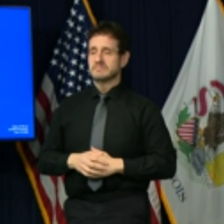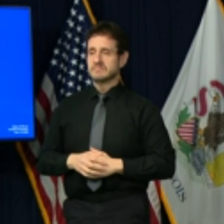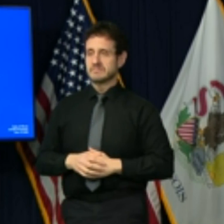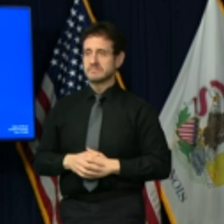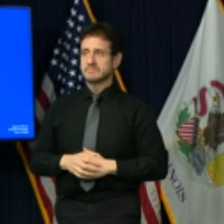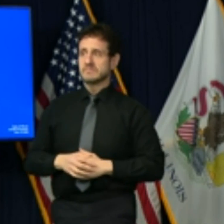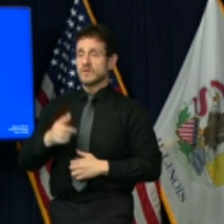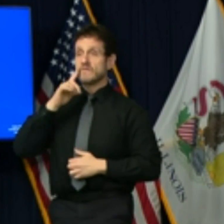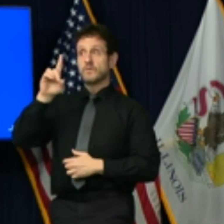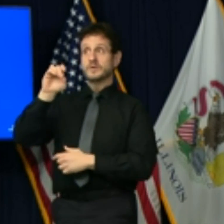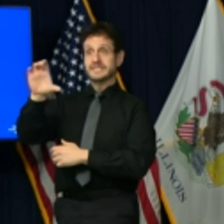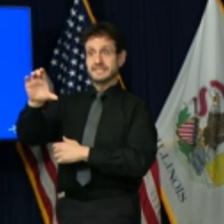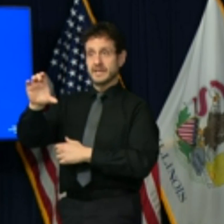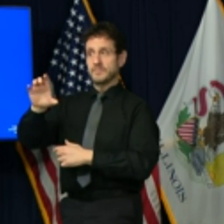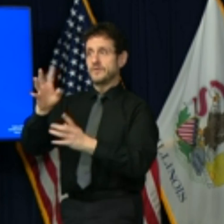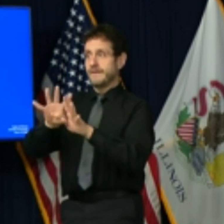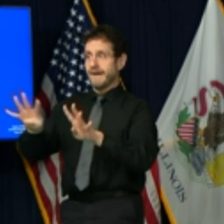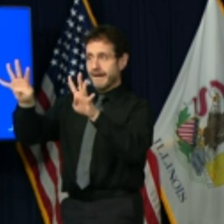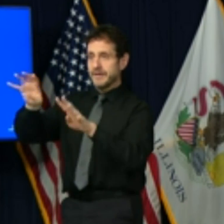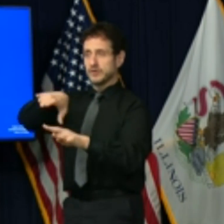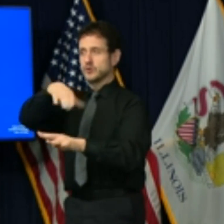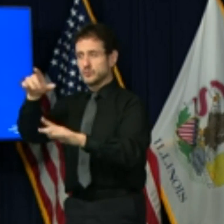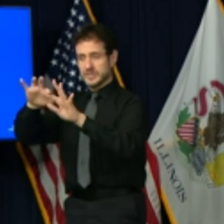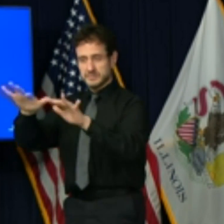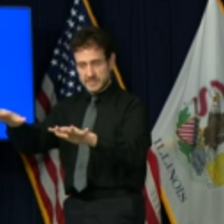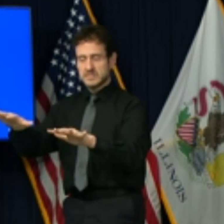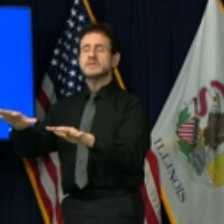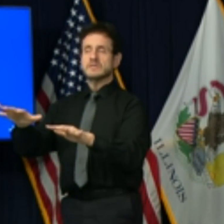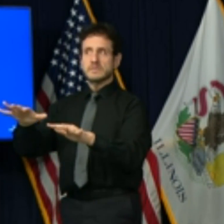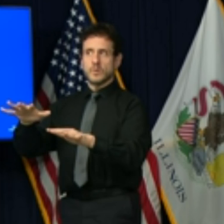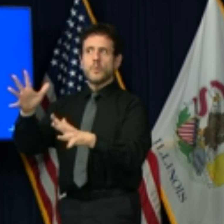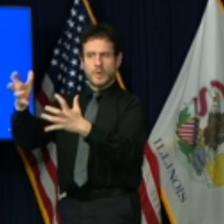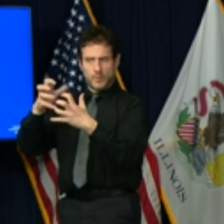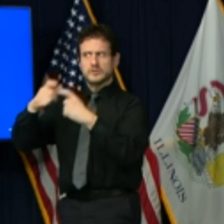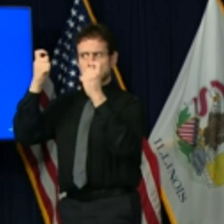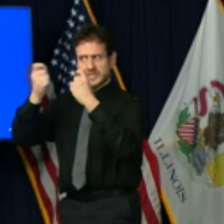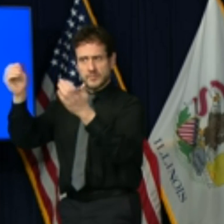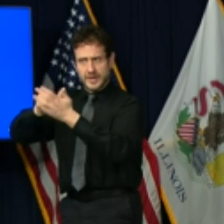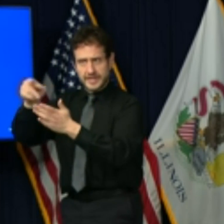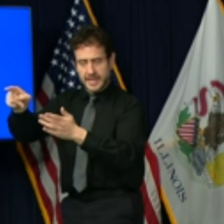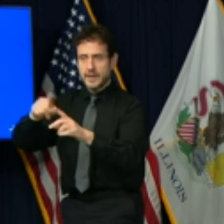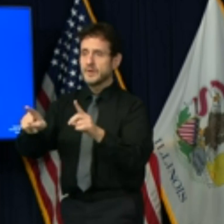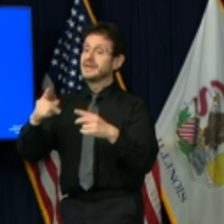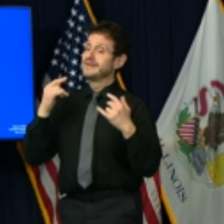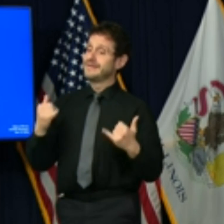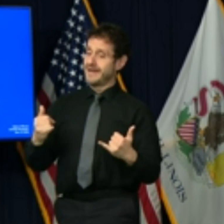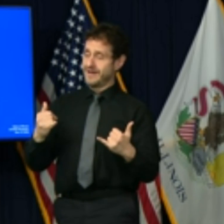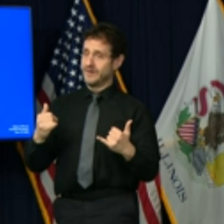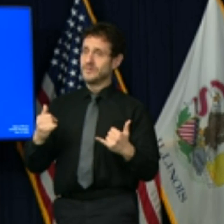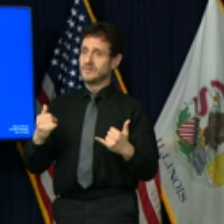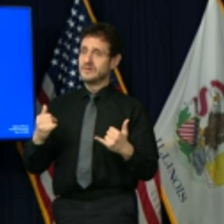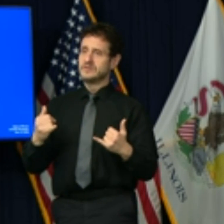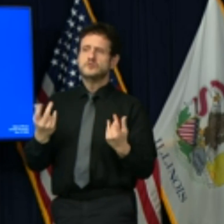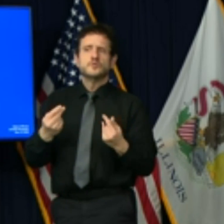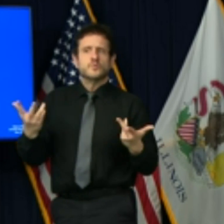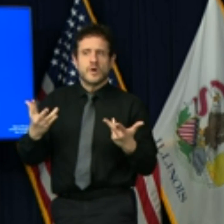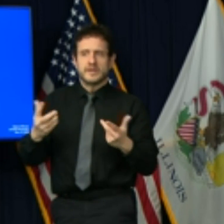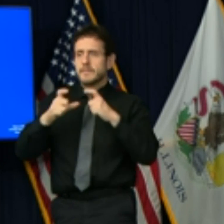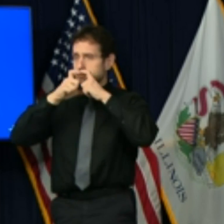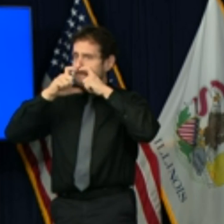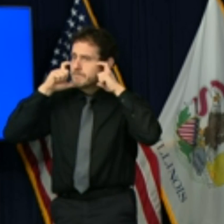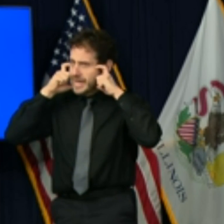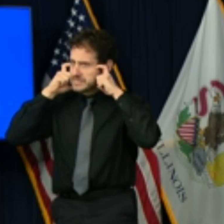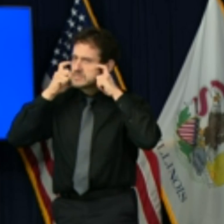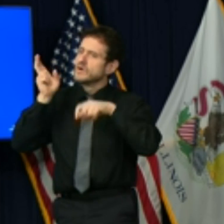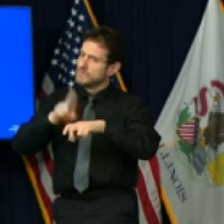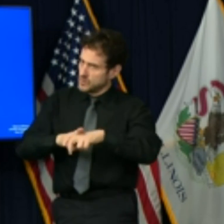holidays, all of us need to do more than just wear our masks now, though masks are mandatory throughout the